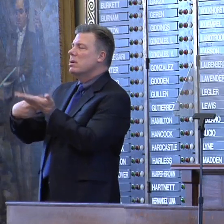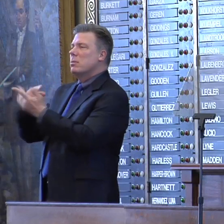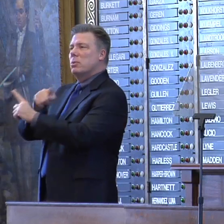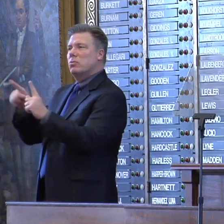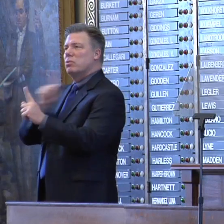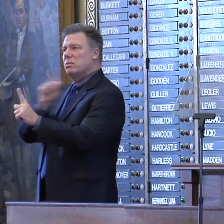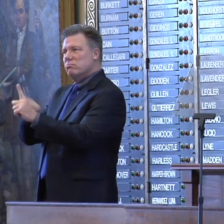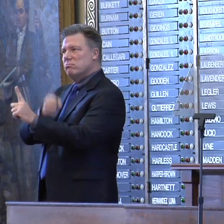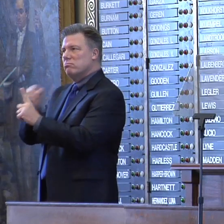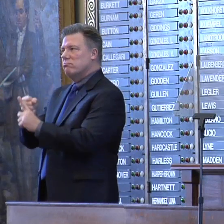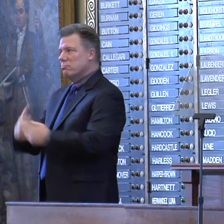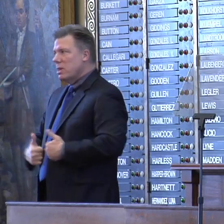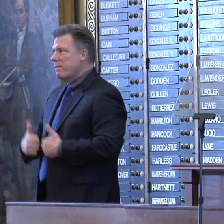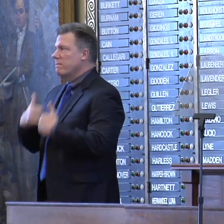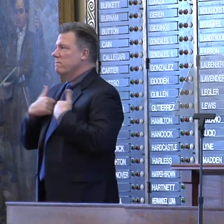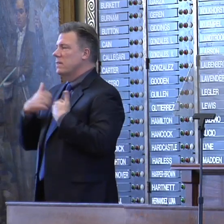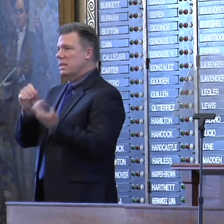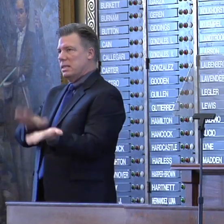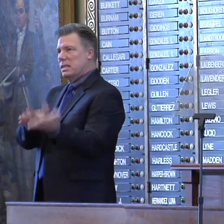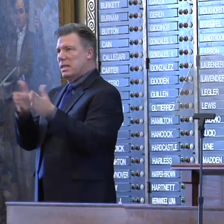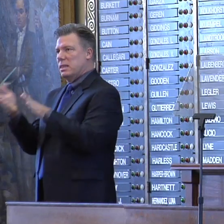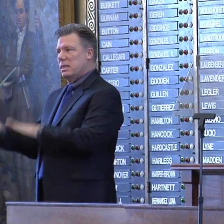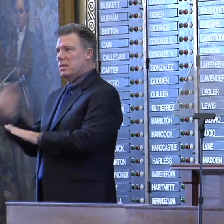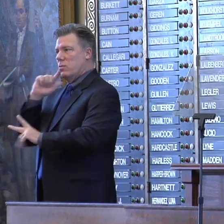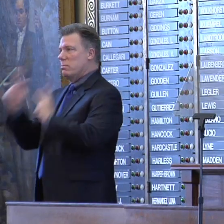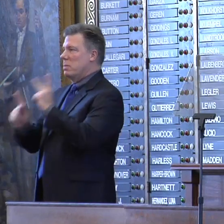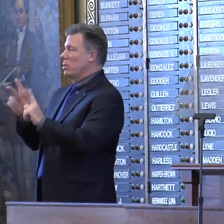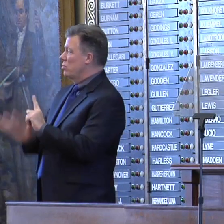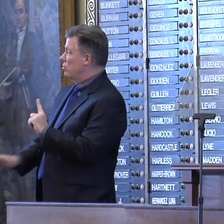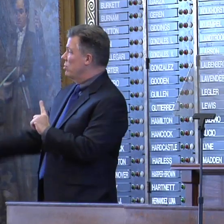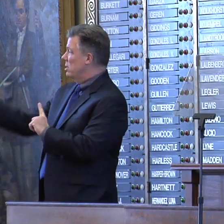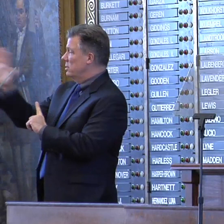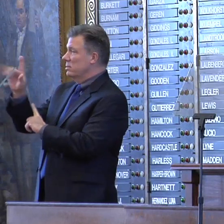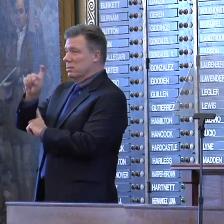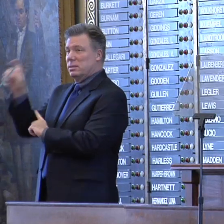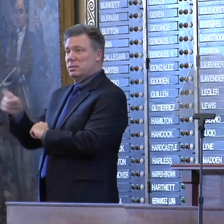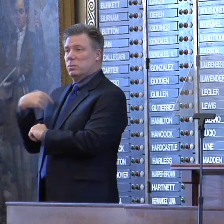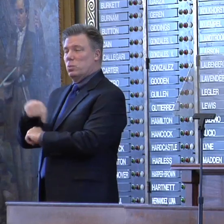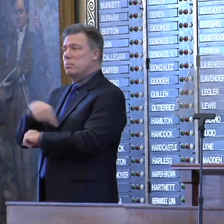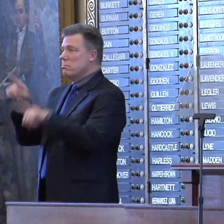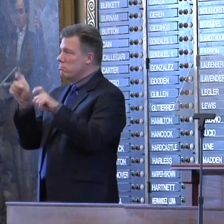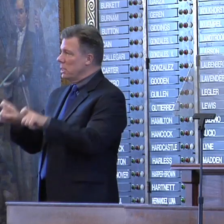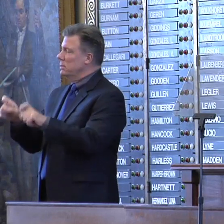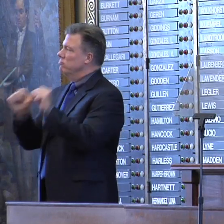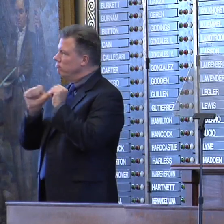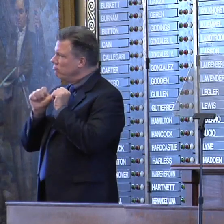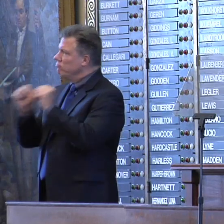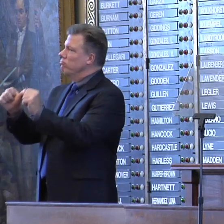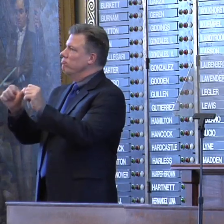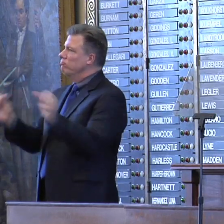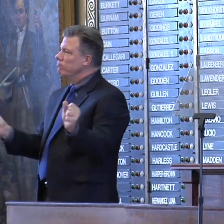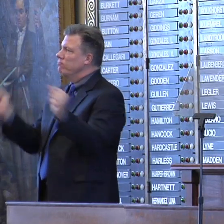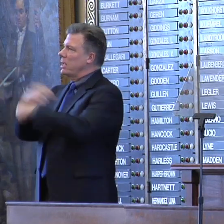region and in communities across our state. We must keep taking the fight to vicious